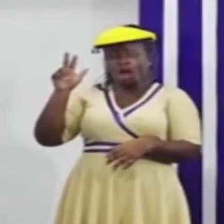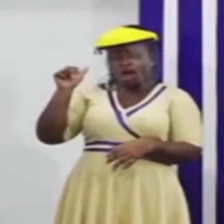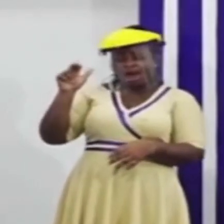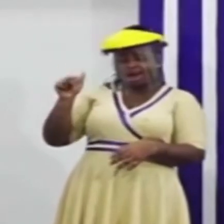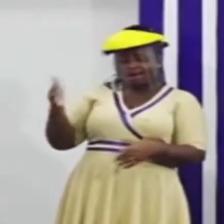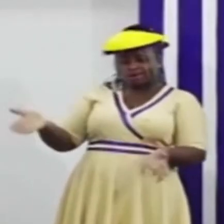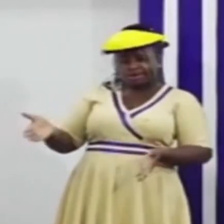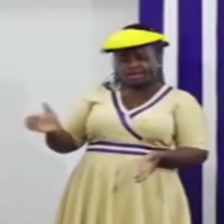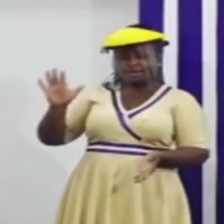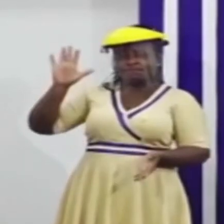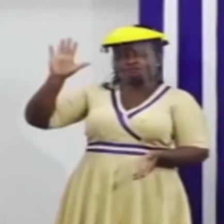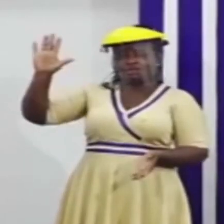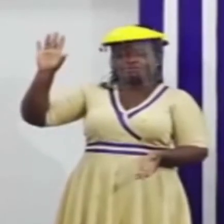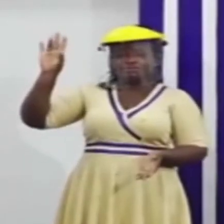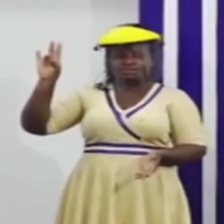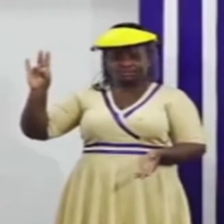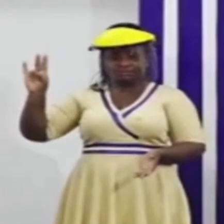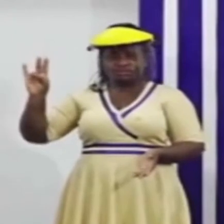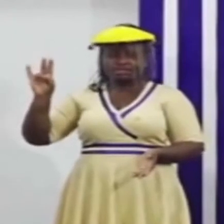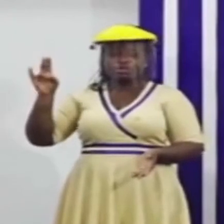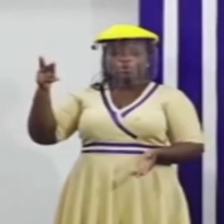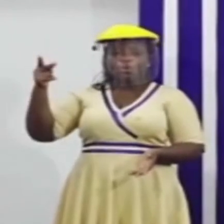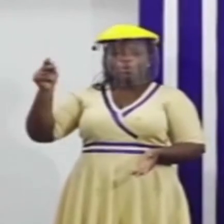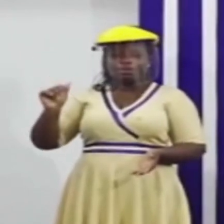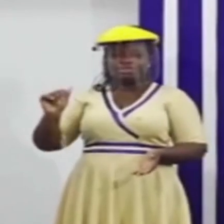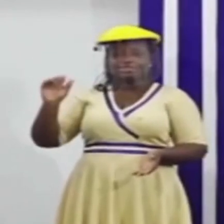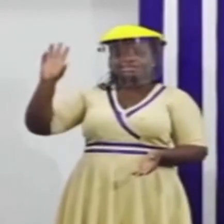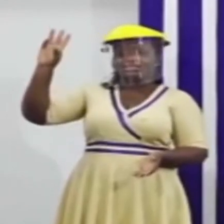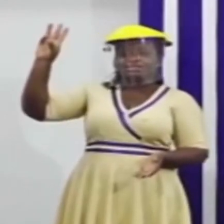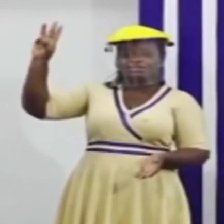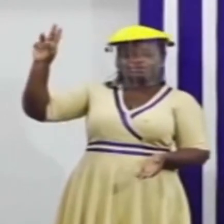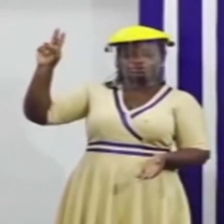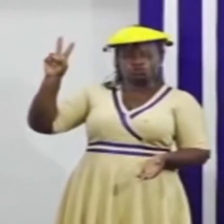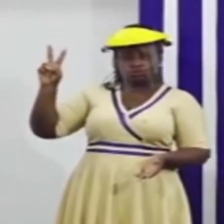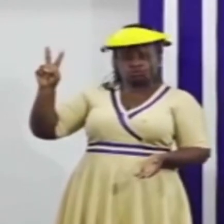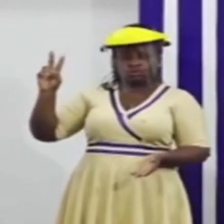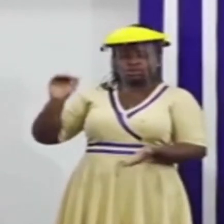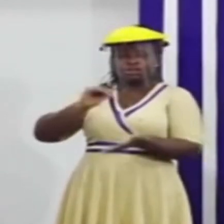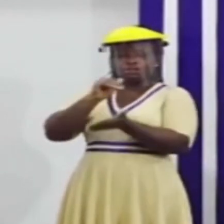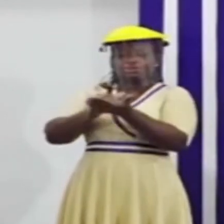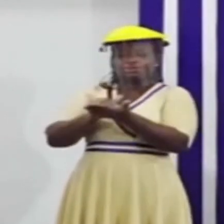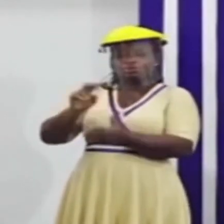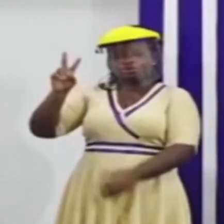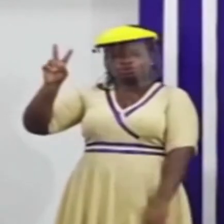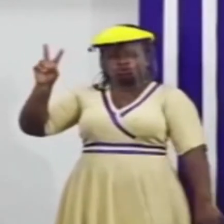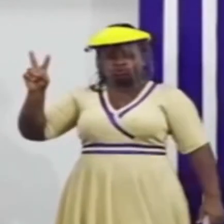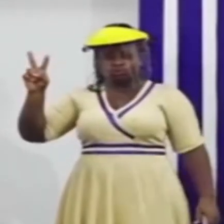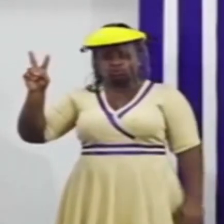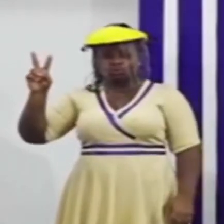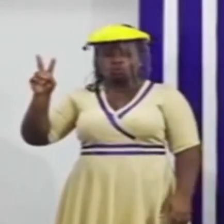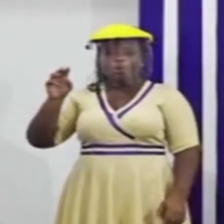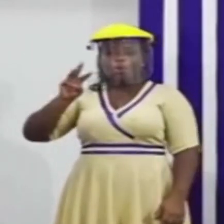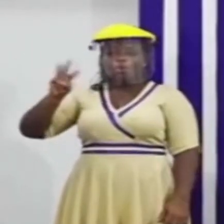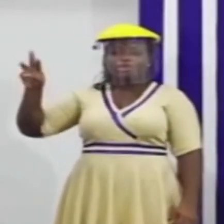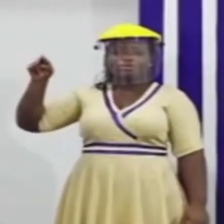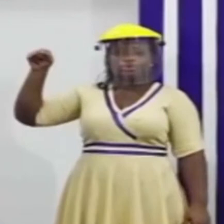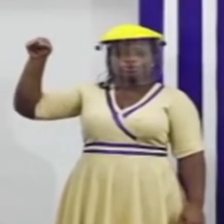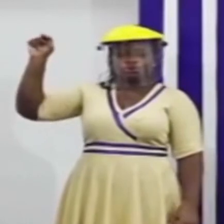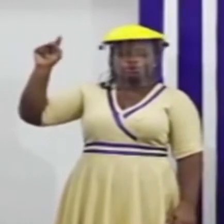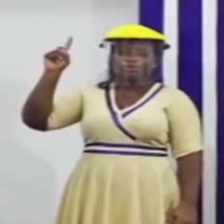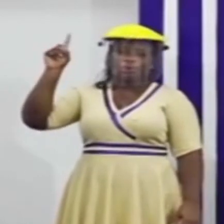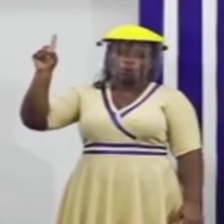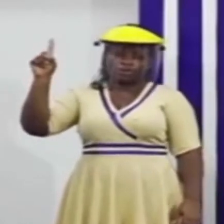57, Central Region, 62, Central Region, 2, and Western North, 1.